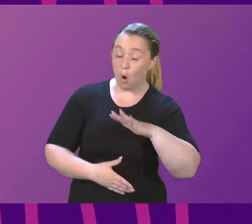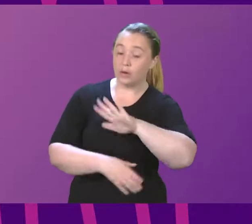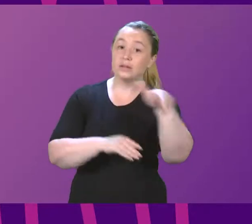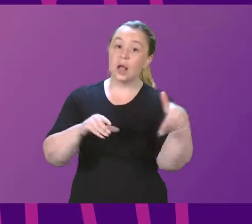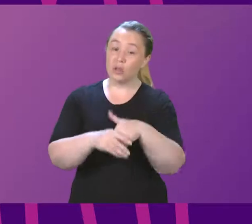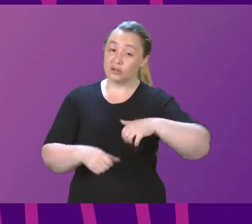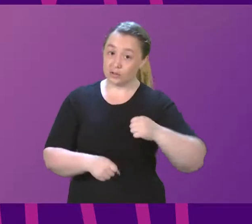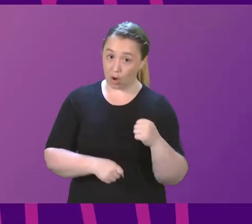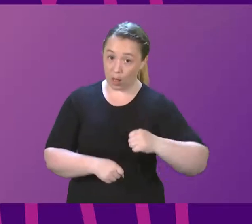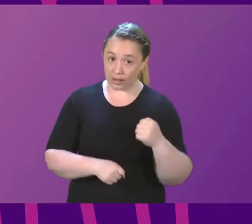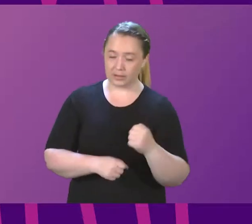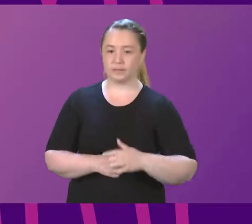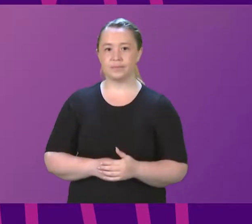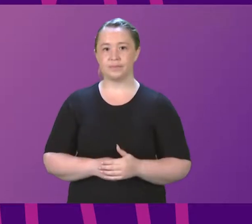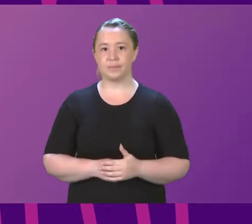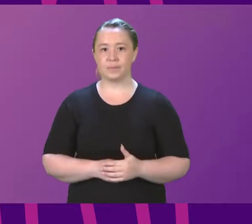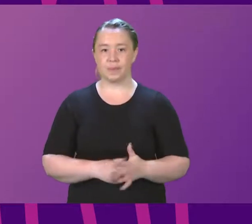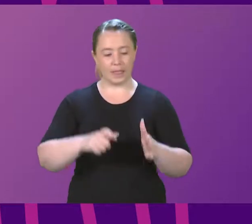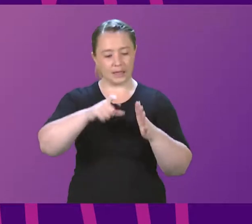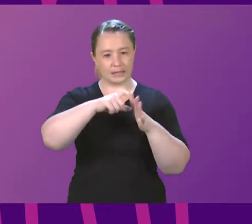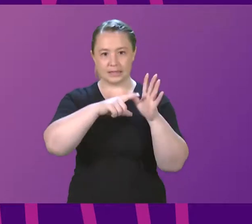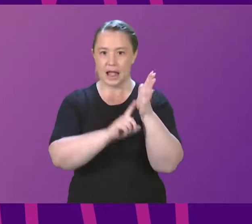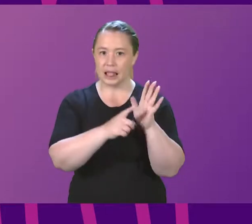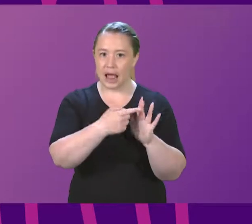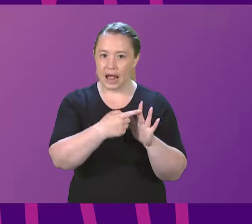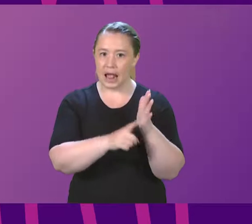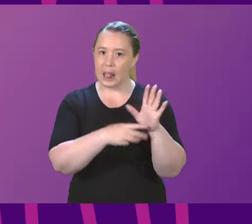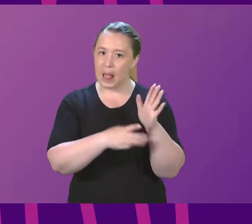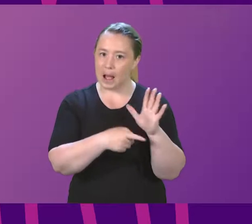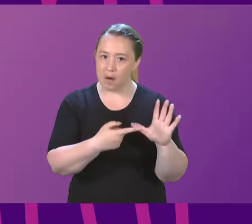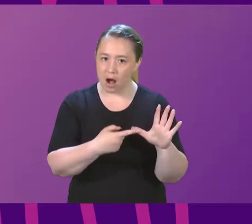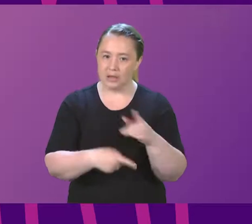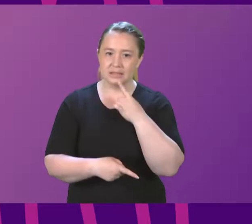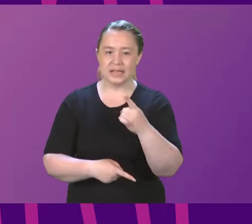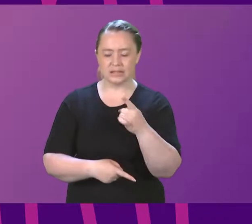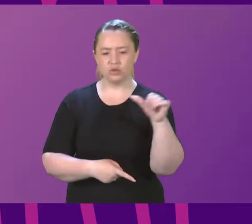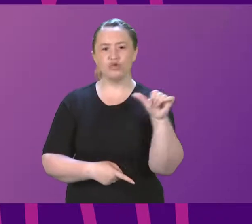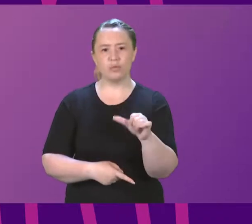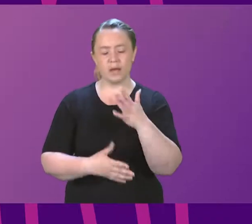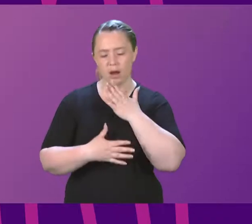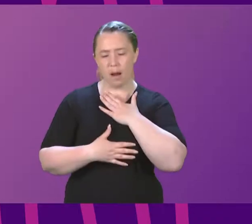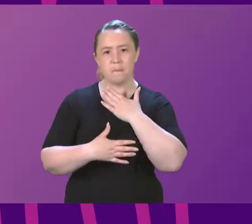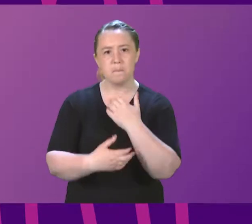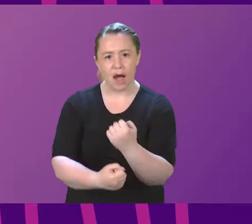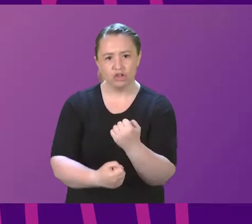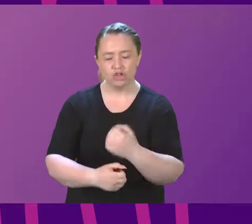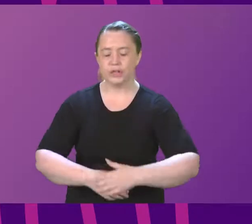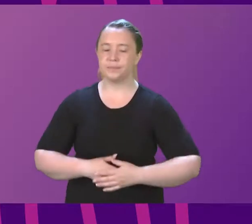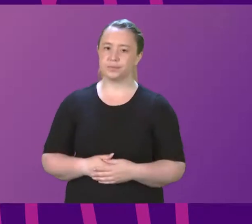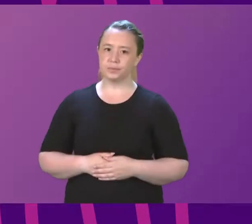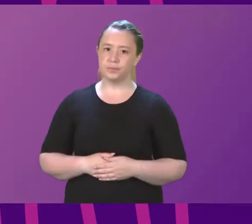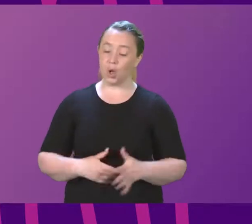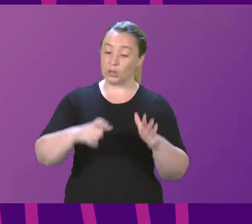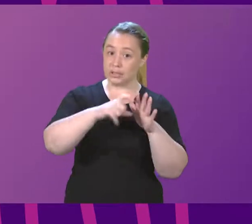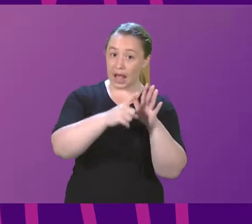The Dalai Lama recommends the path of compassion. For him, all